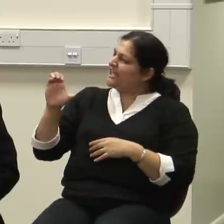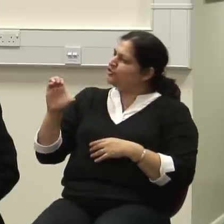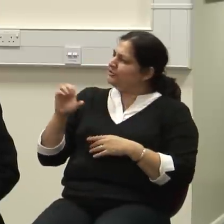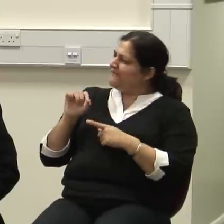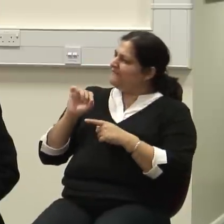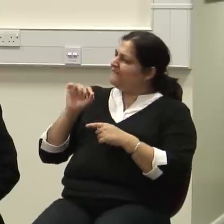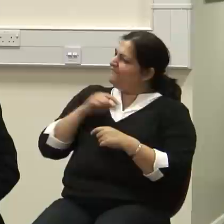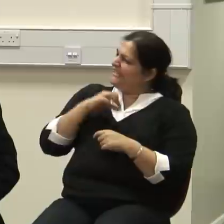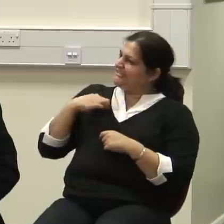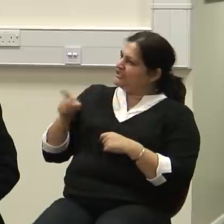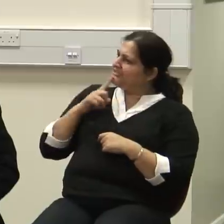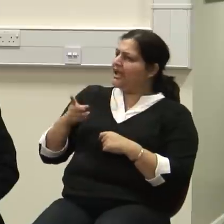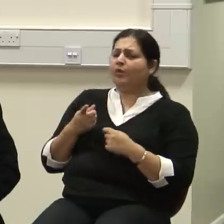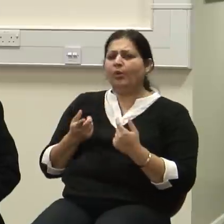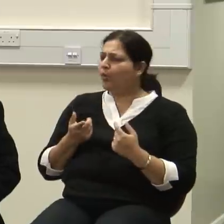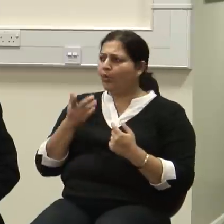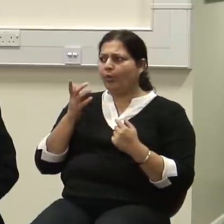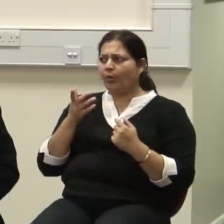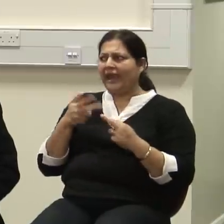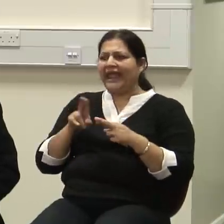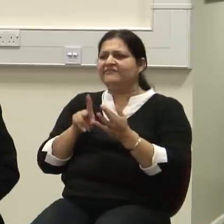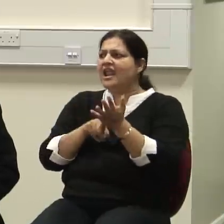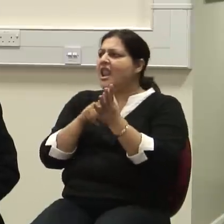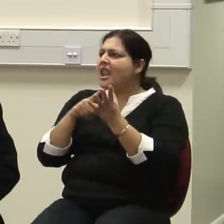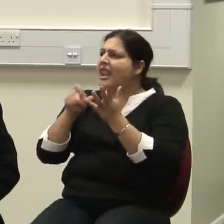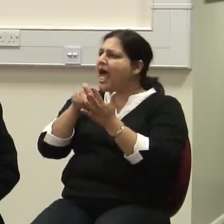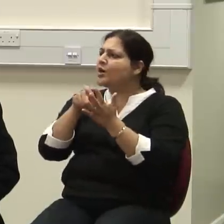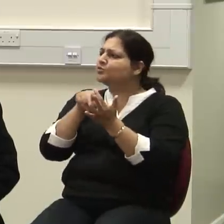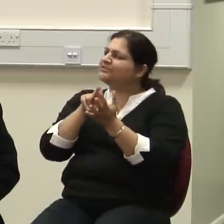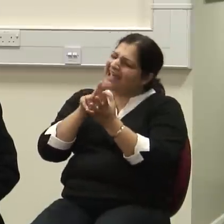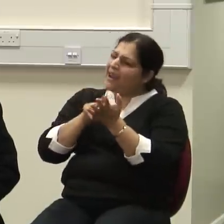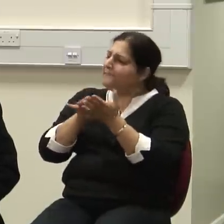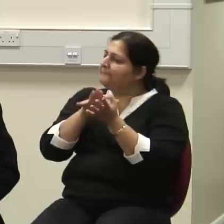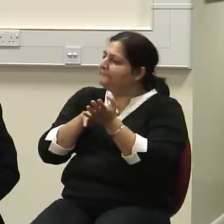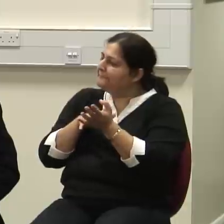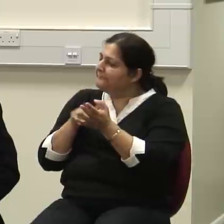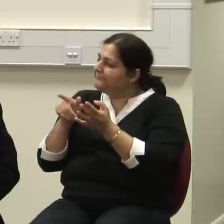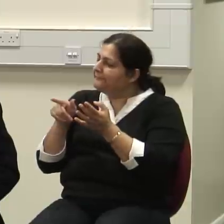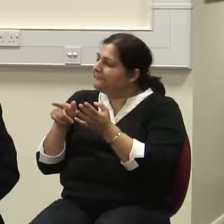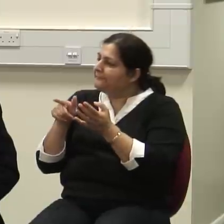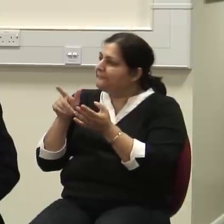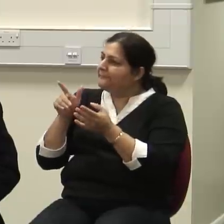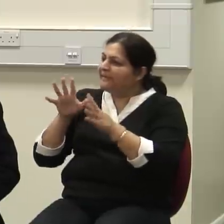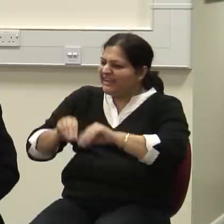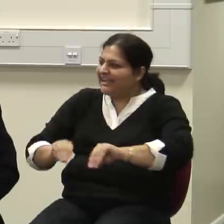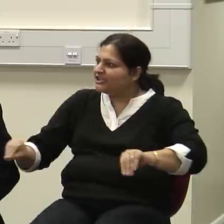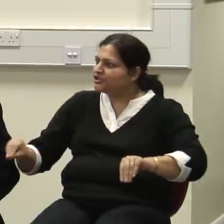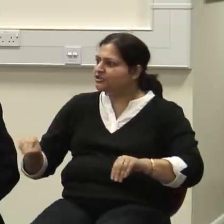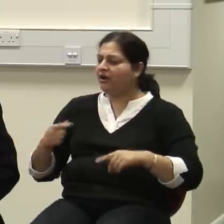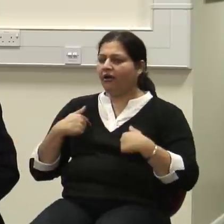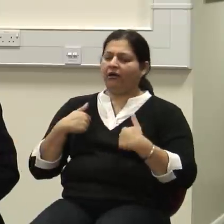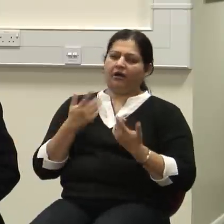if there was no laudanum, doctors should go out of practice. Because all they can do really is give laudanum, which was this fantastic